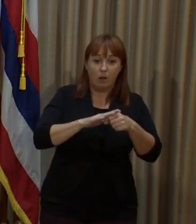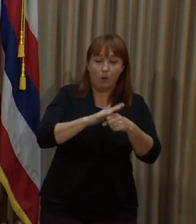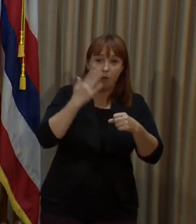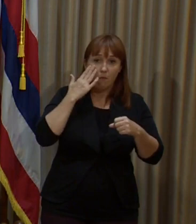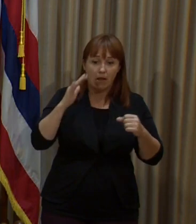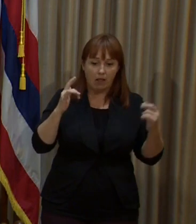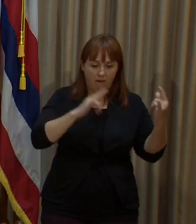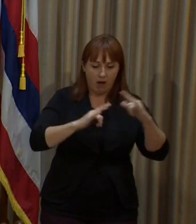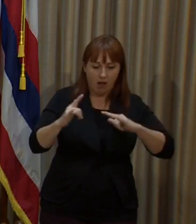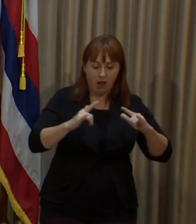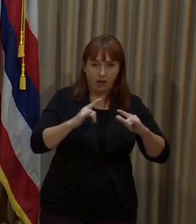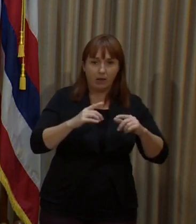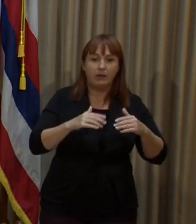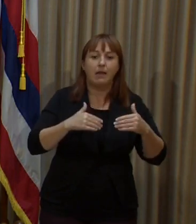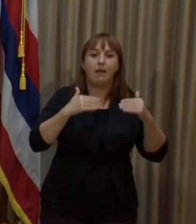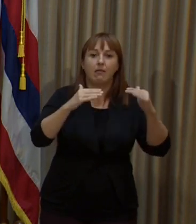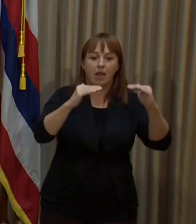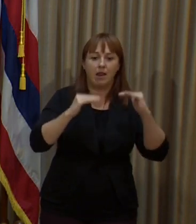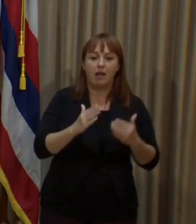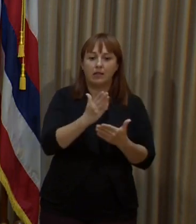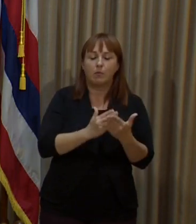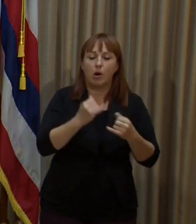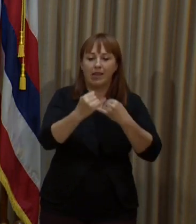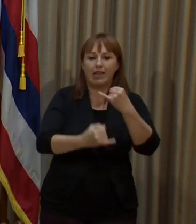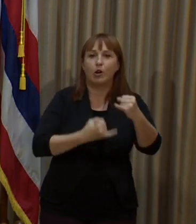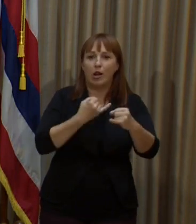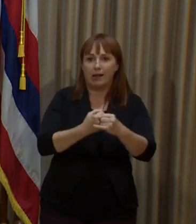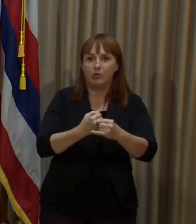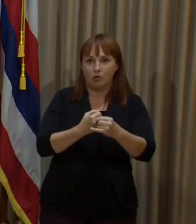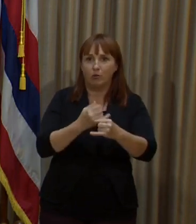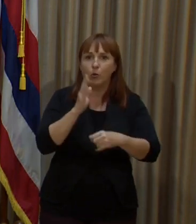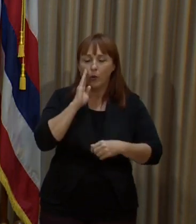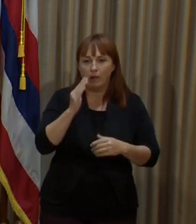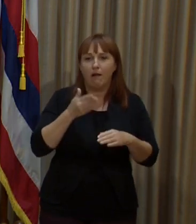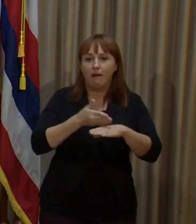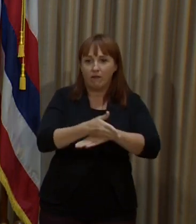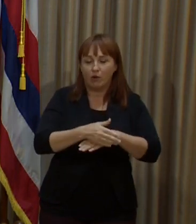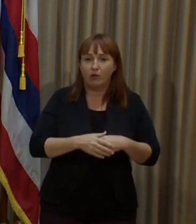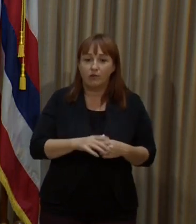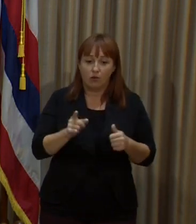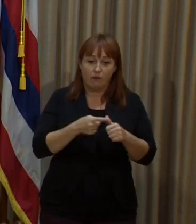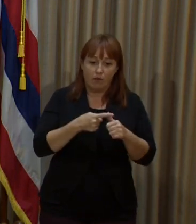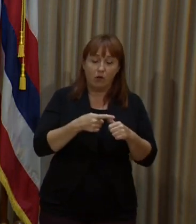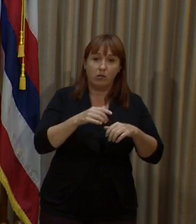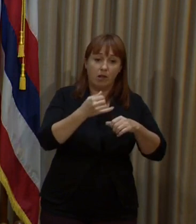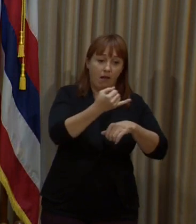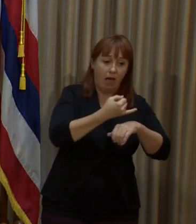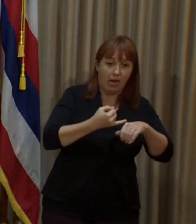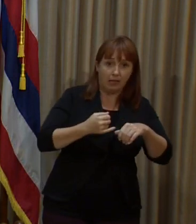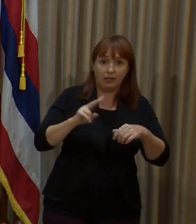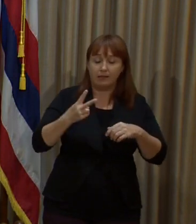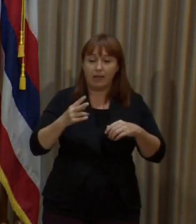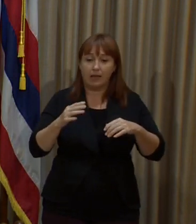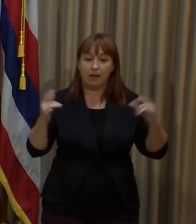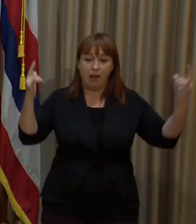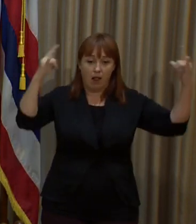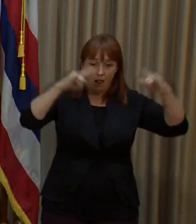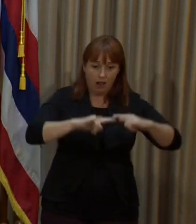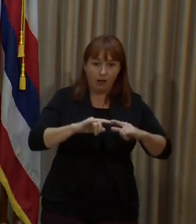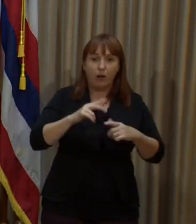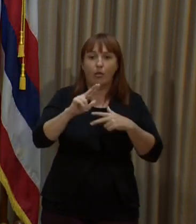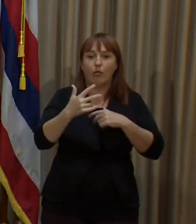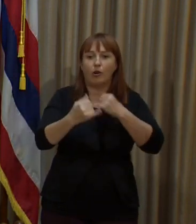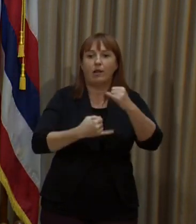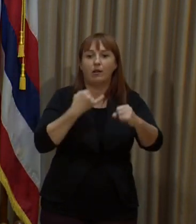that the international piece of that would not be far behind. As you may be aware, vaccinations